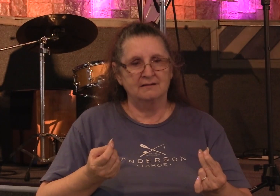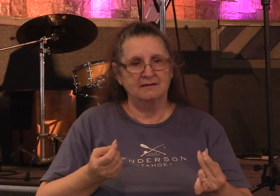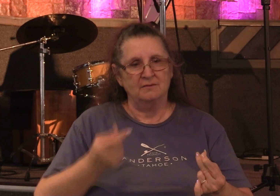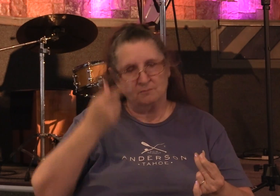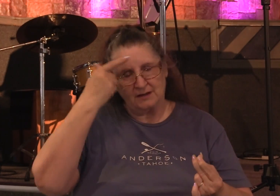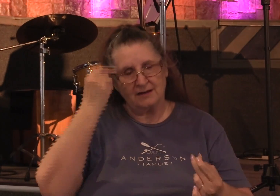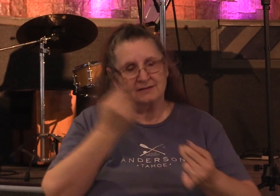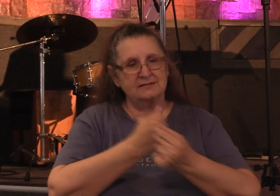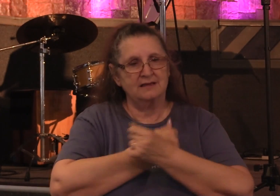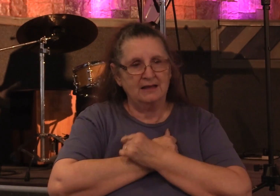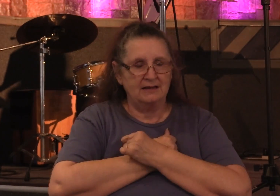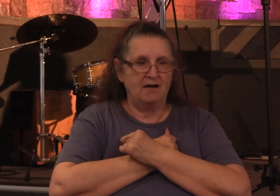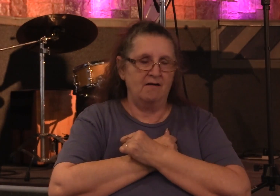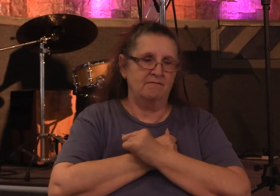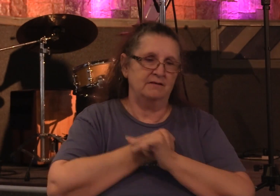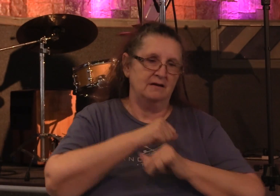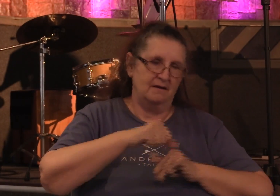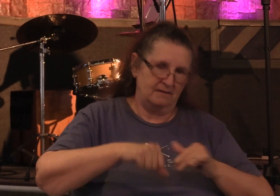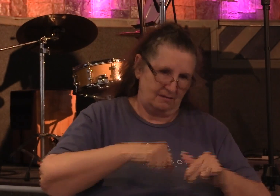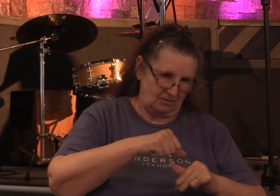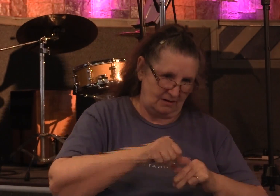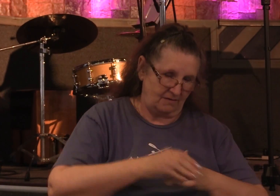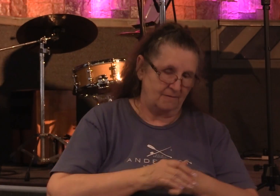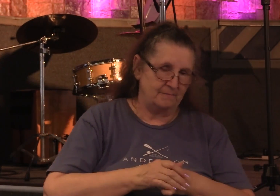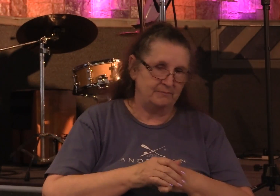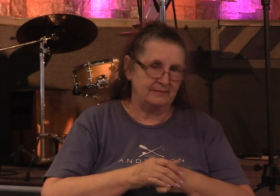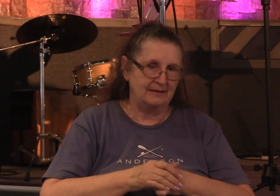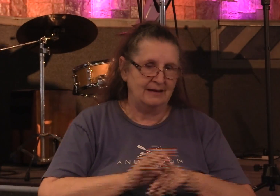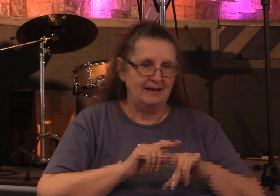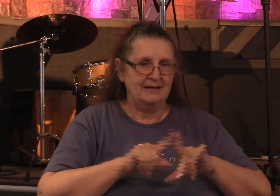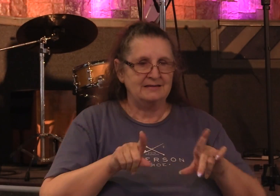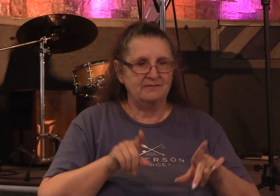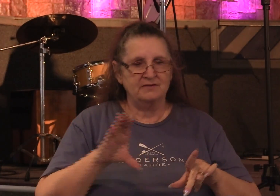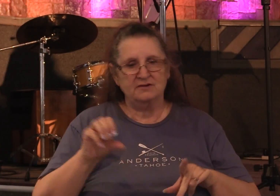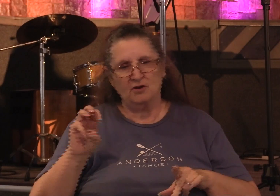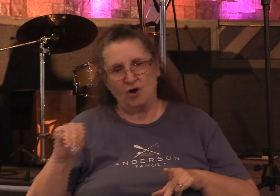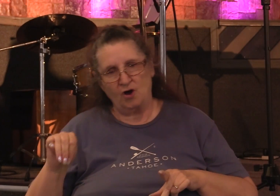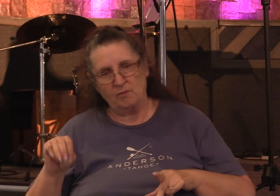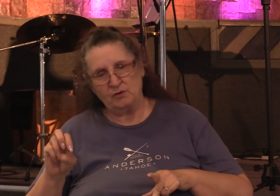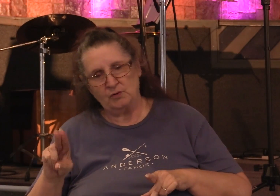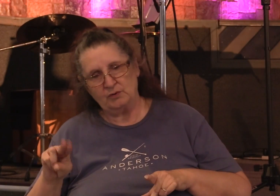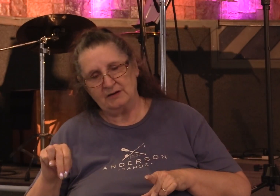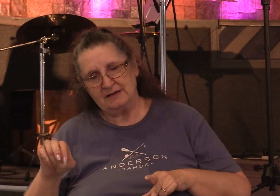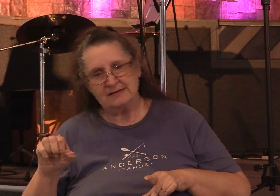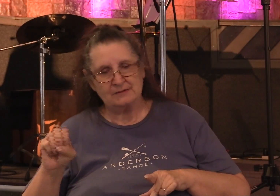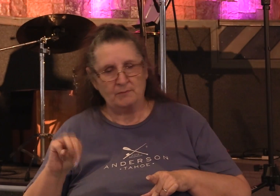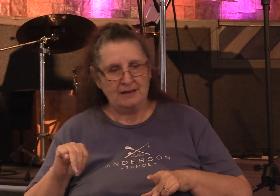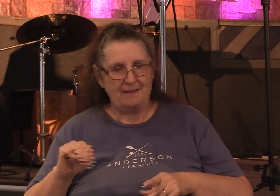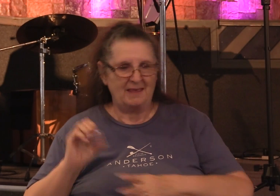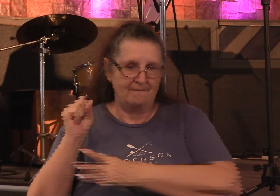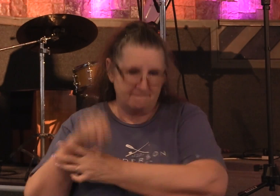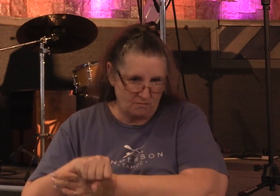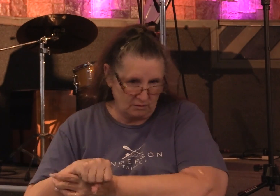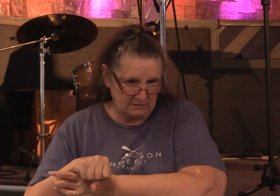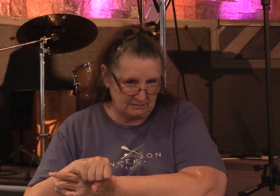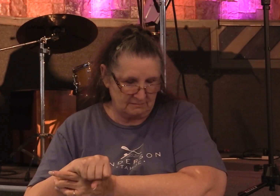That's the difference with this and communism. Communism is taken with force. This was a